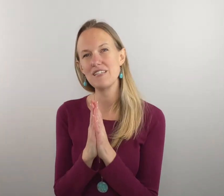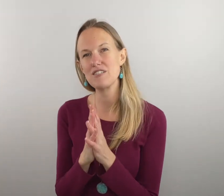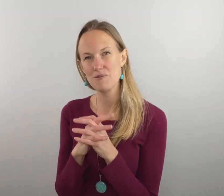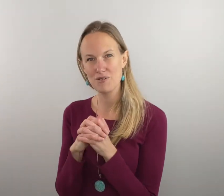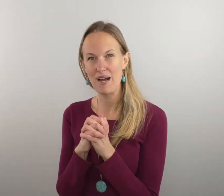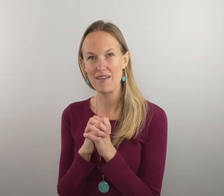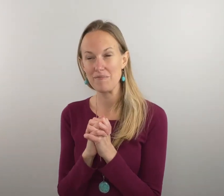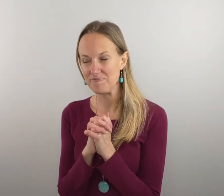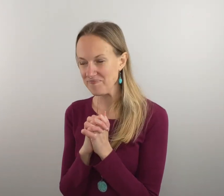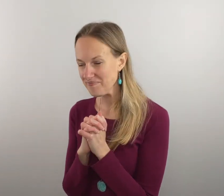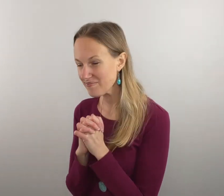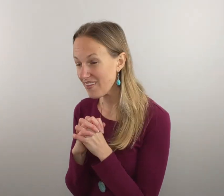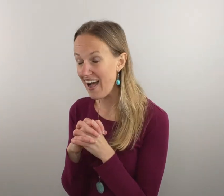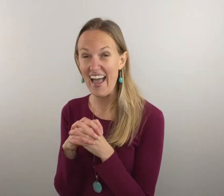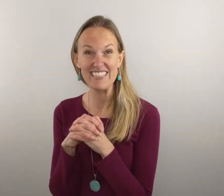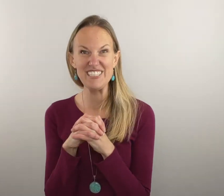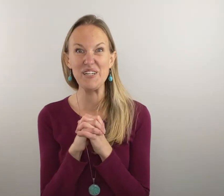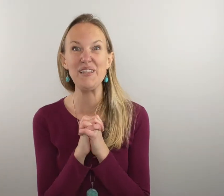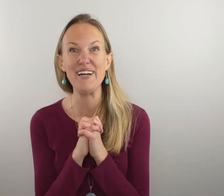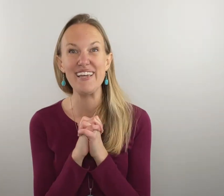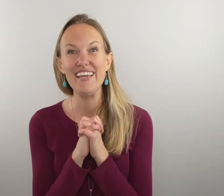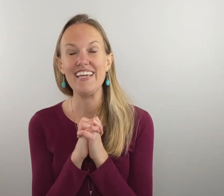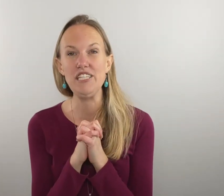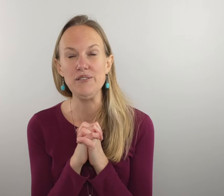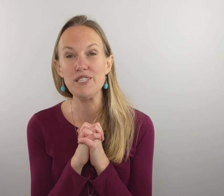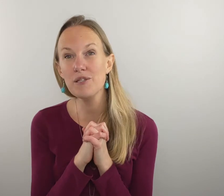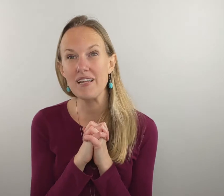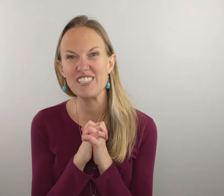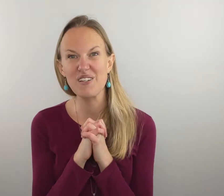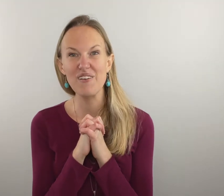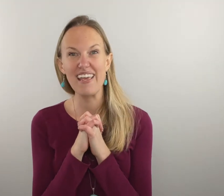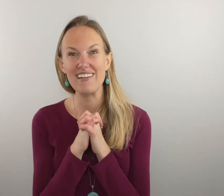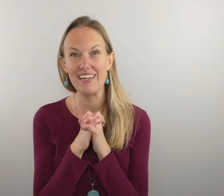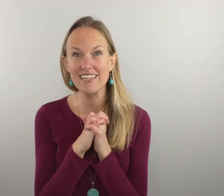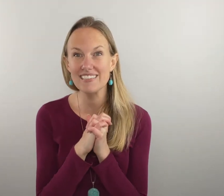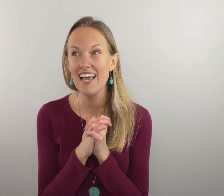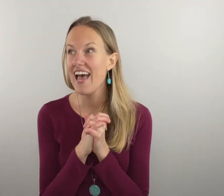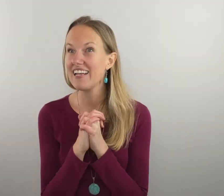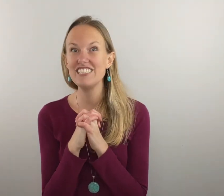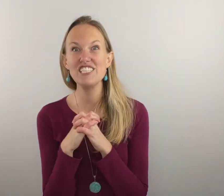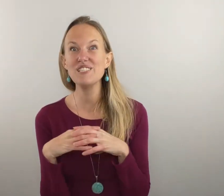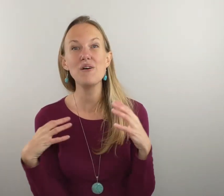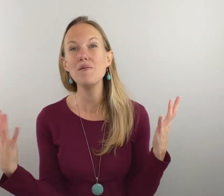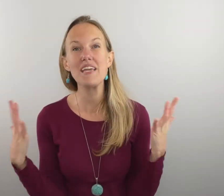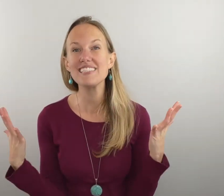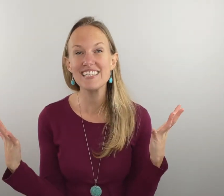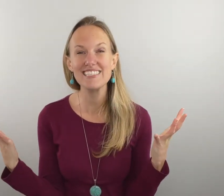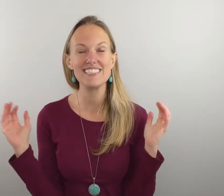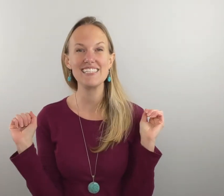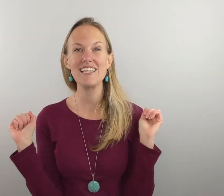subscribing. I actually took a look in YouTube and it showed analytics and it's just so amazing to see that